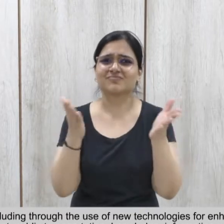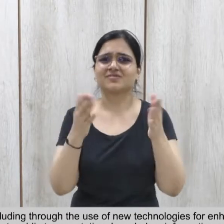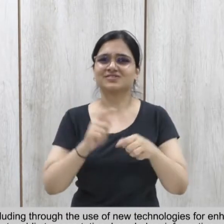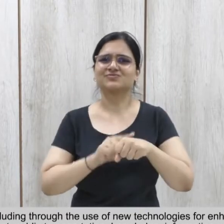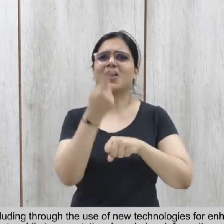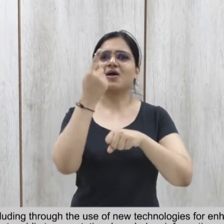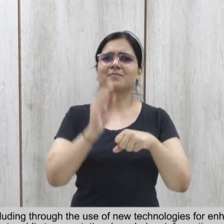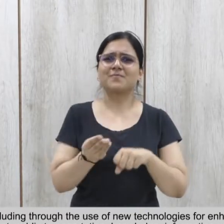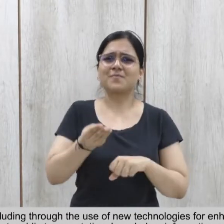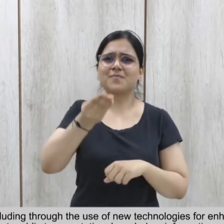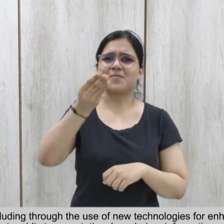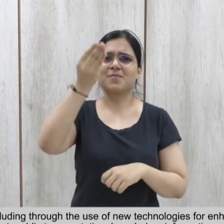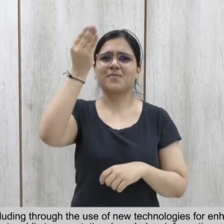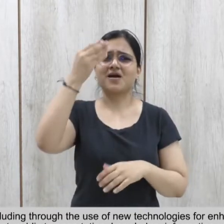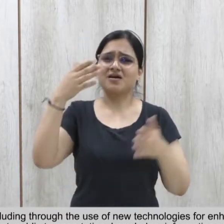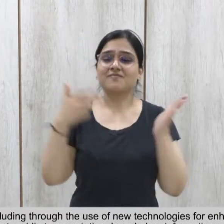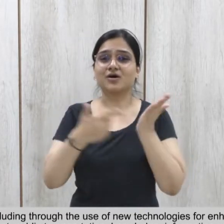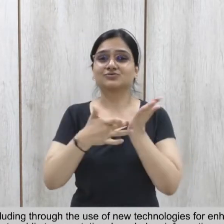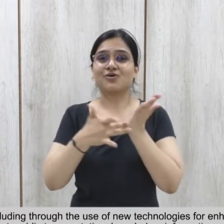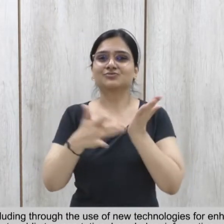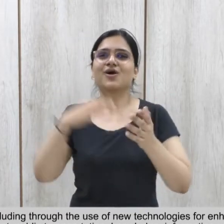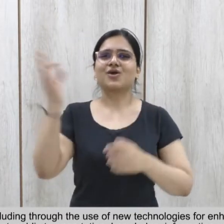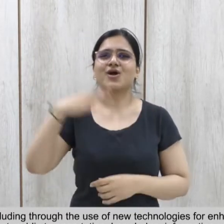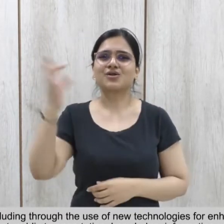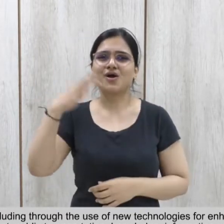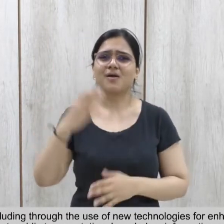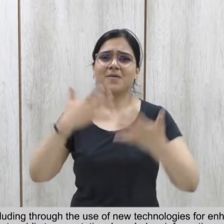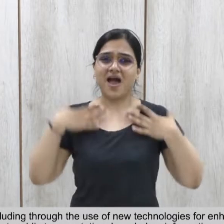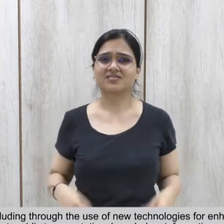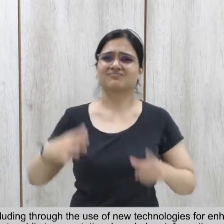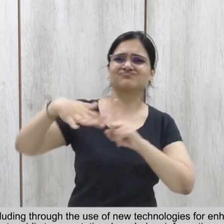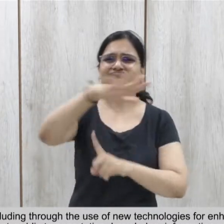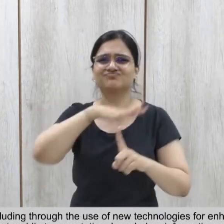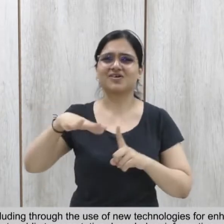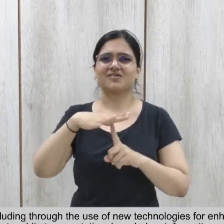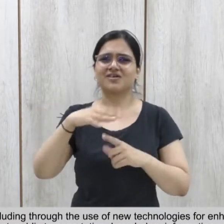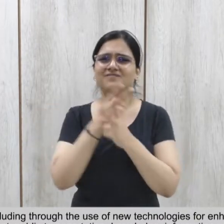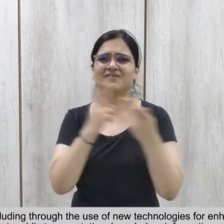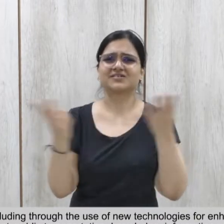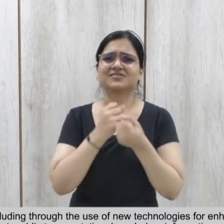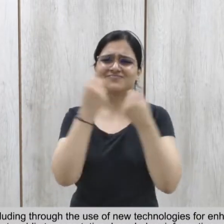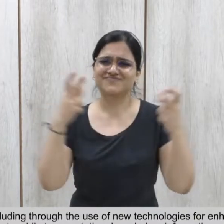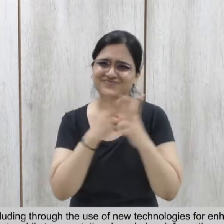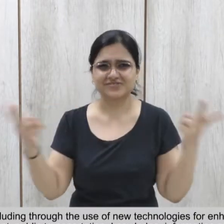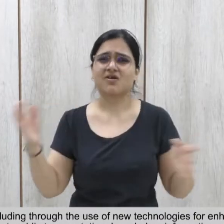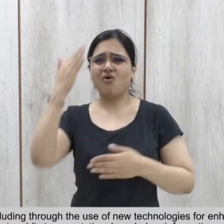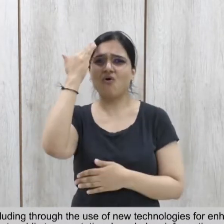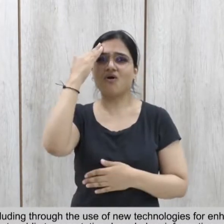disabilities, including through the use of new technologies for enhancing accessibility to the physical